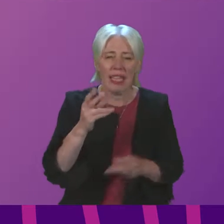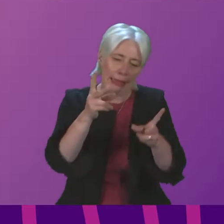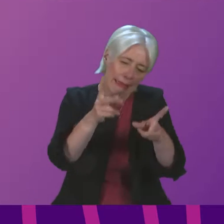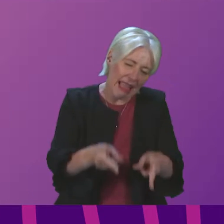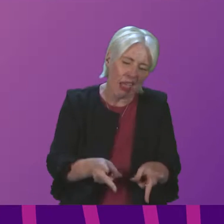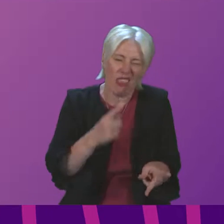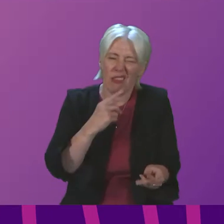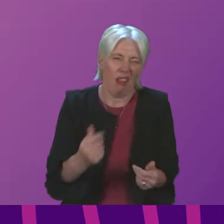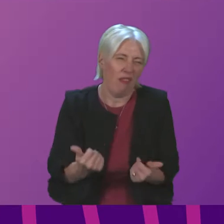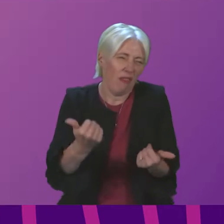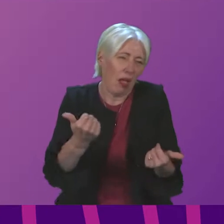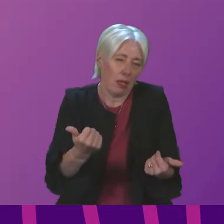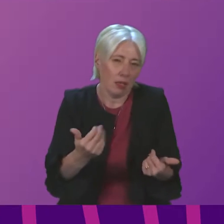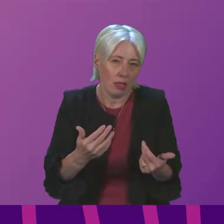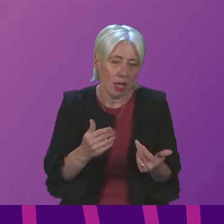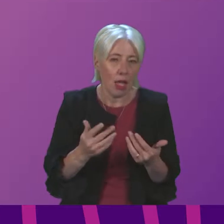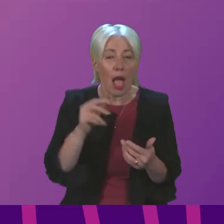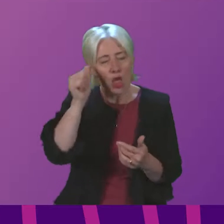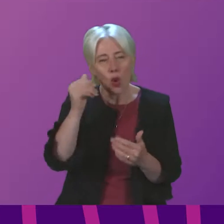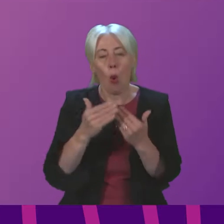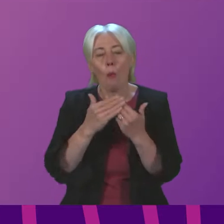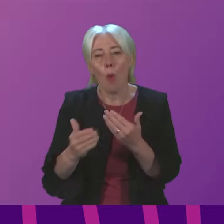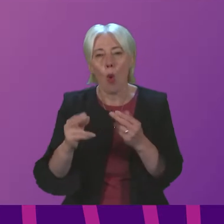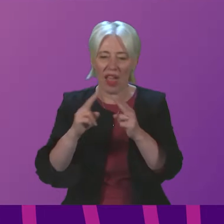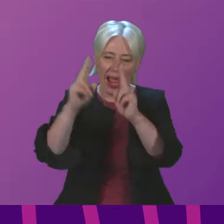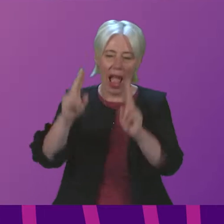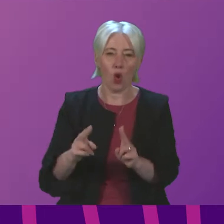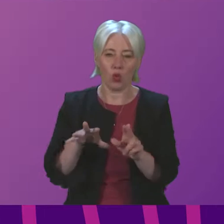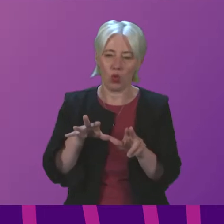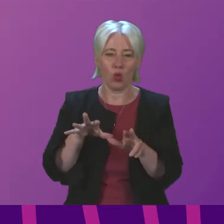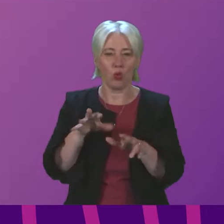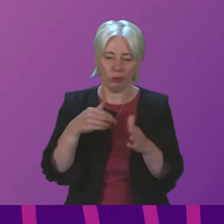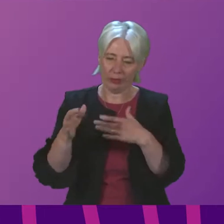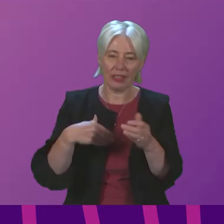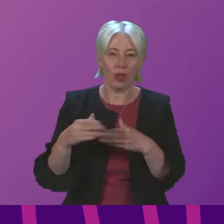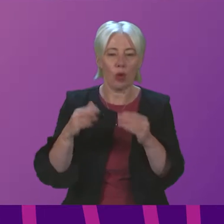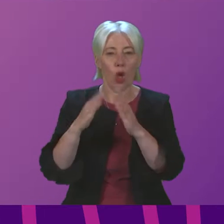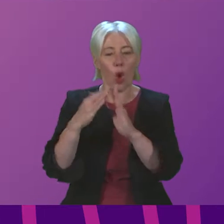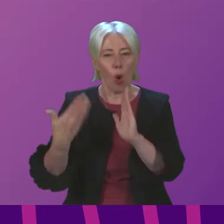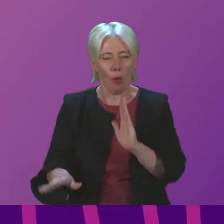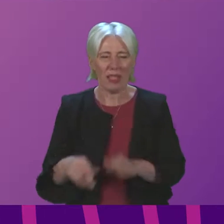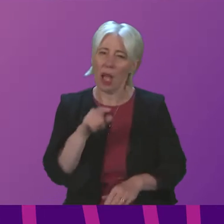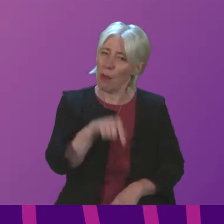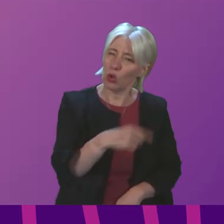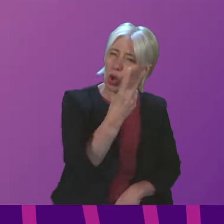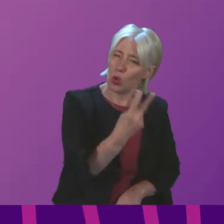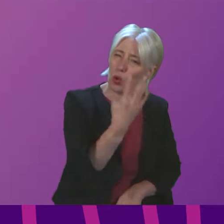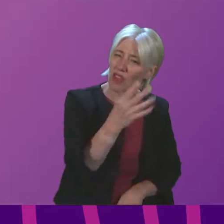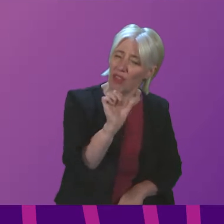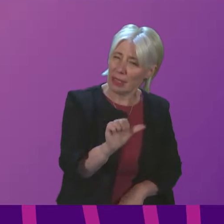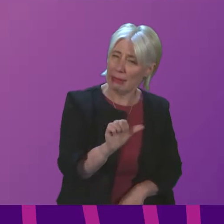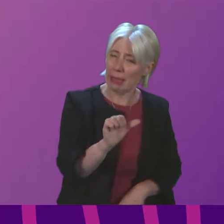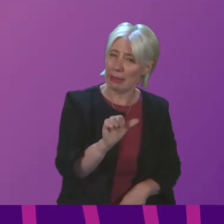it's more than a roof it takes to tackle homelessness. Aren't these 256 personal tragedies a